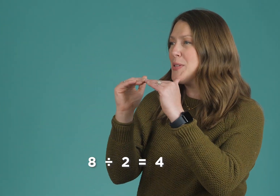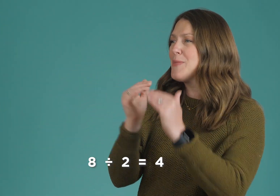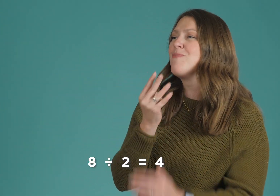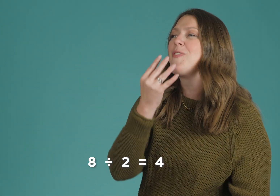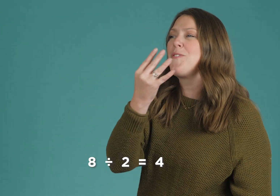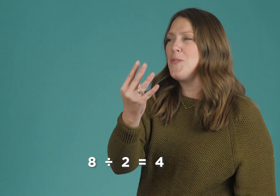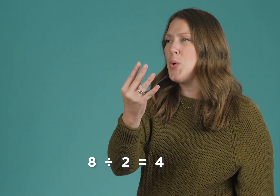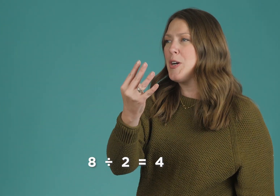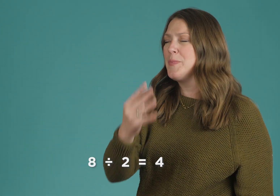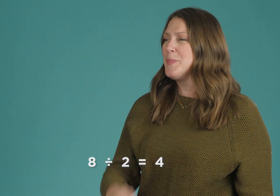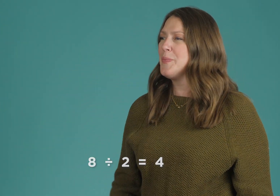4. 4.